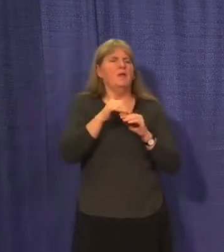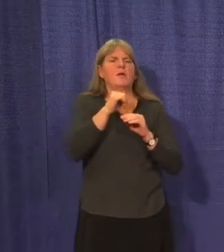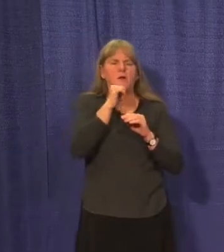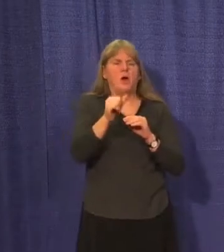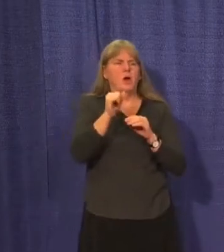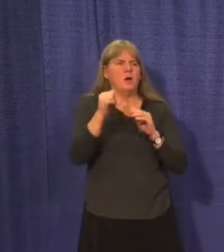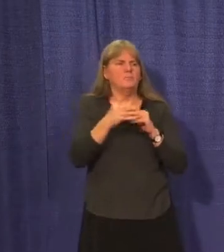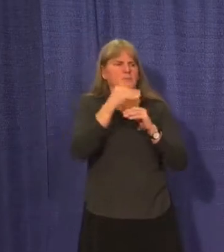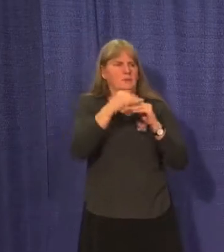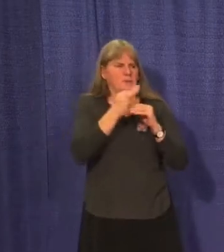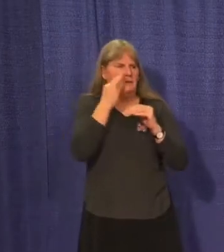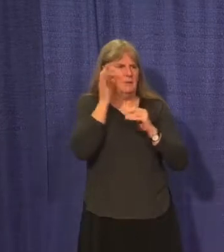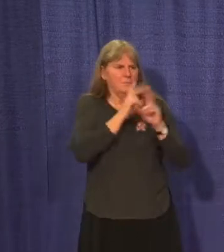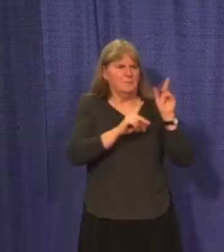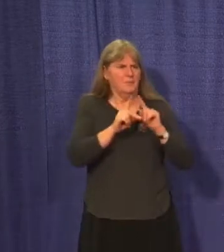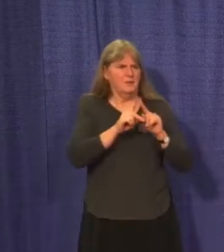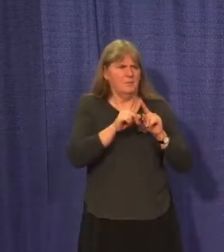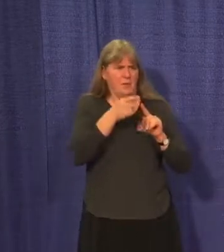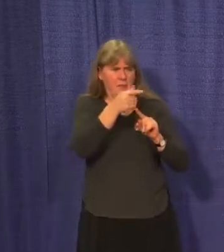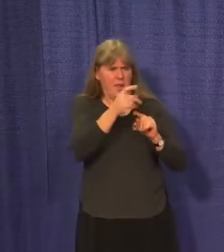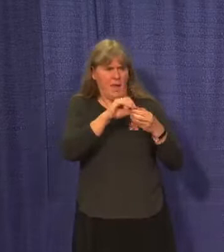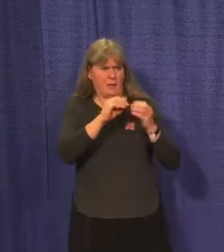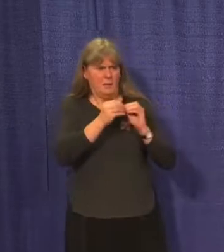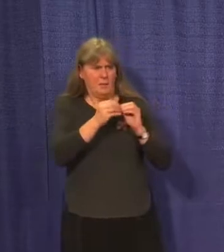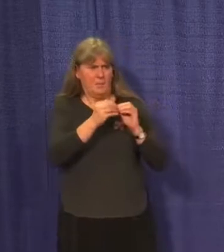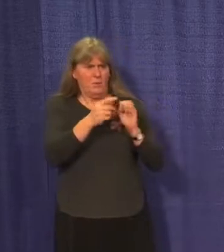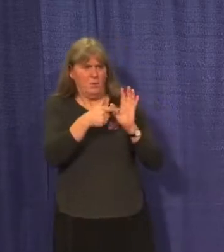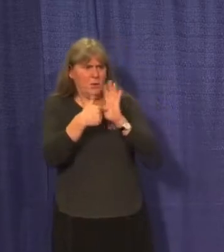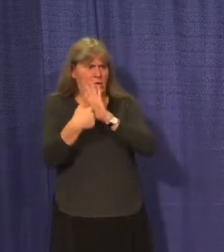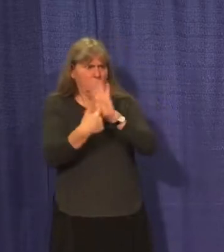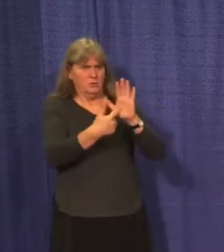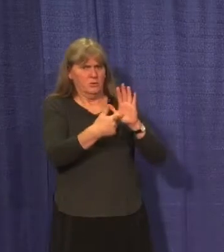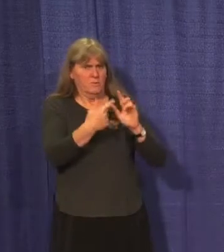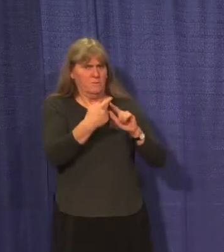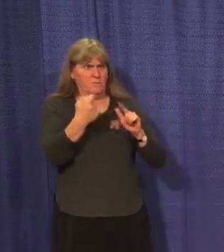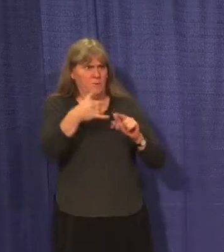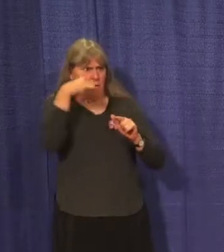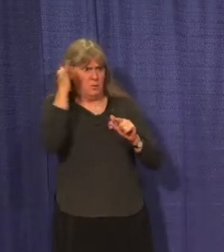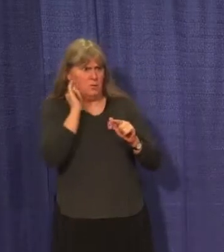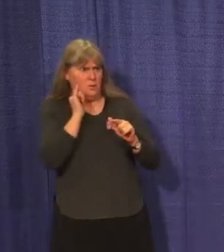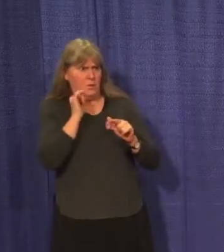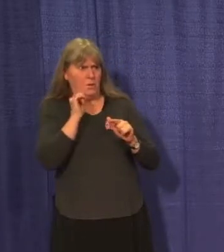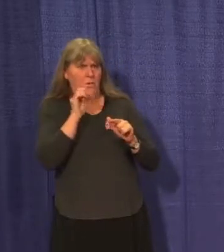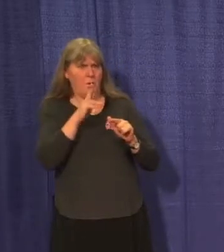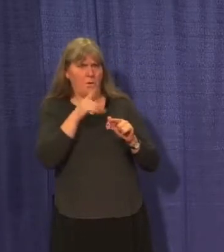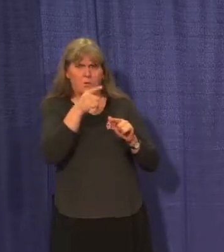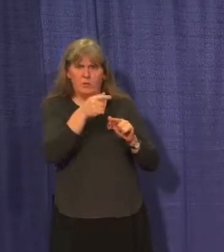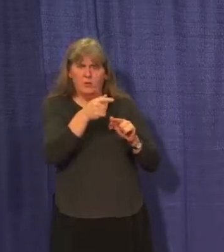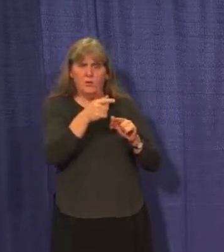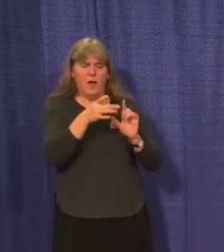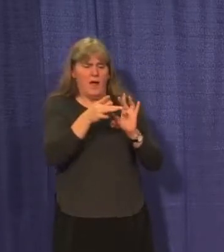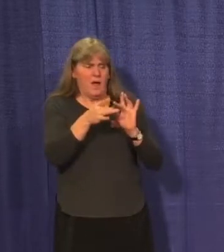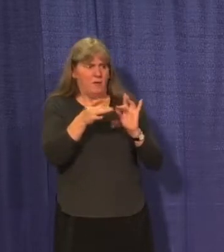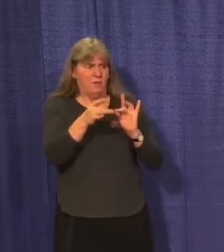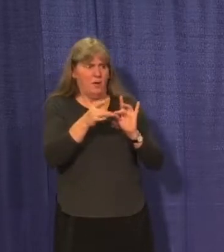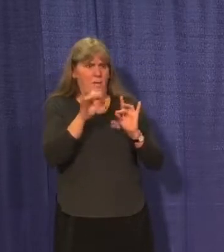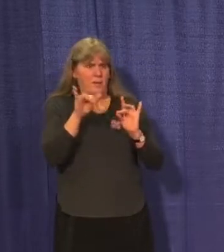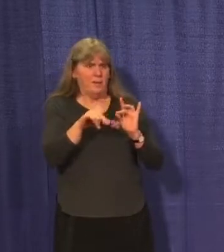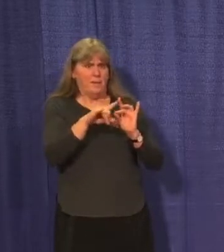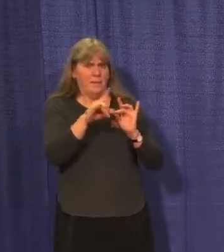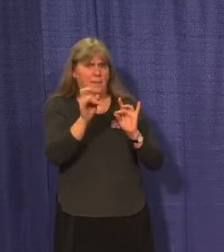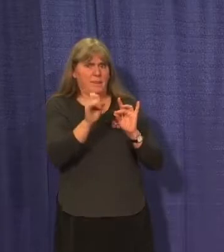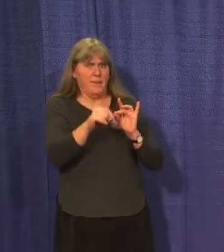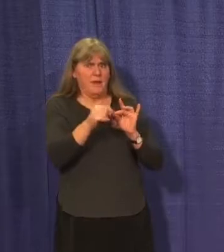Will we be releasing those numbers for UConn? And do you have any comments about the breakdown in that way of